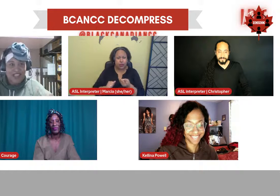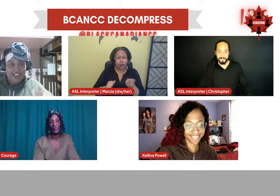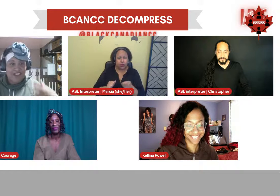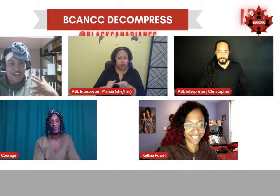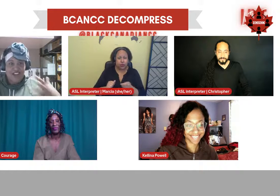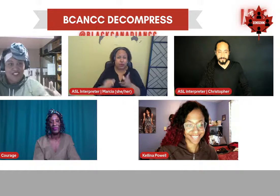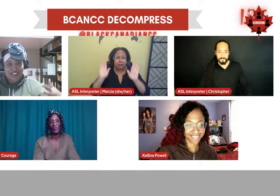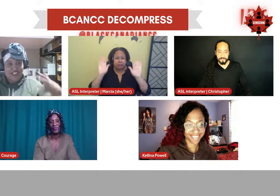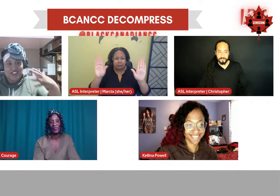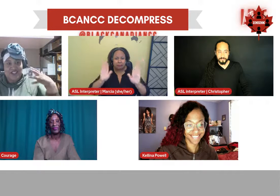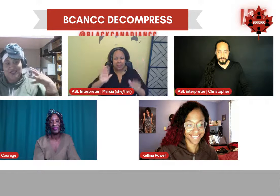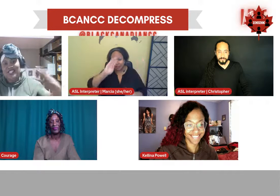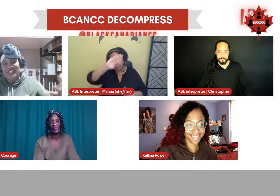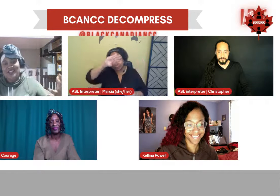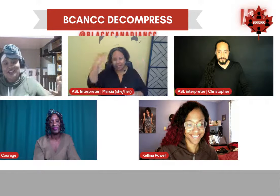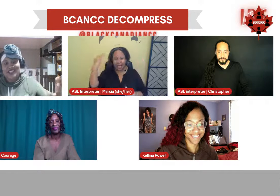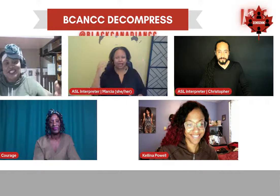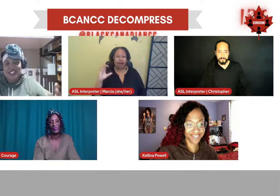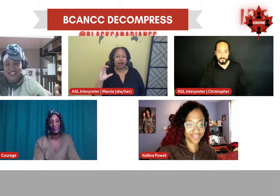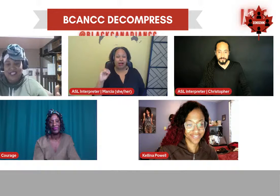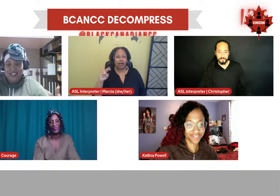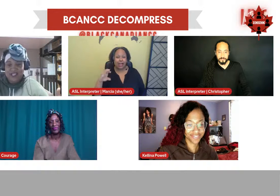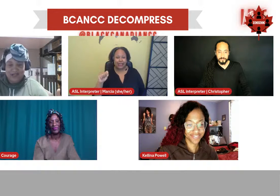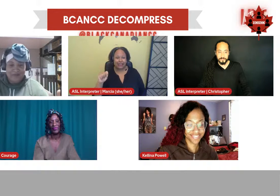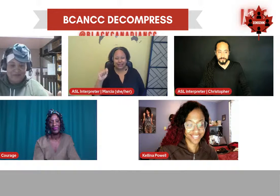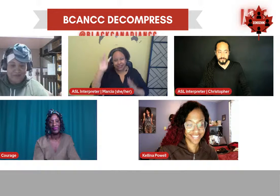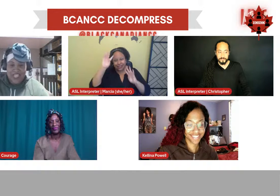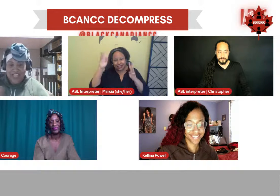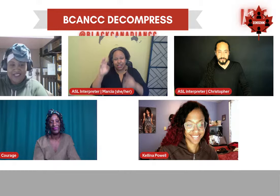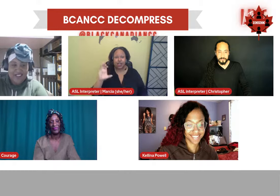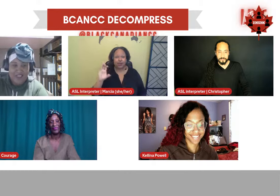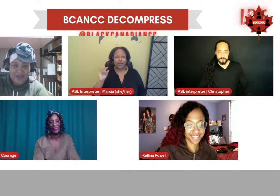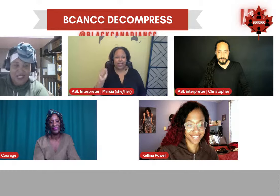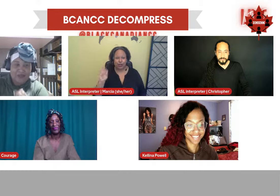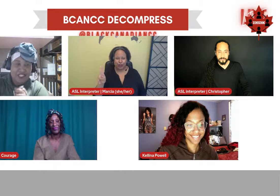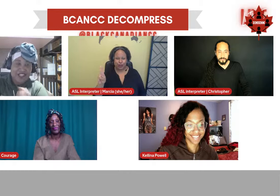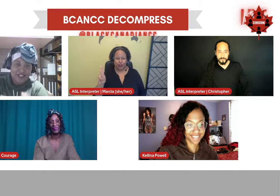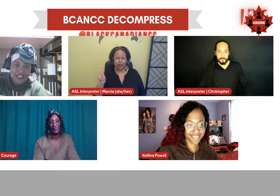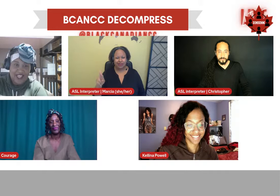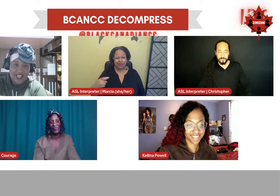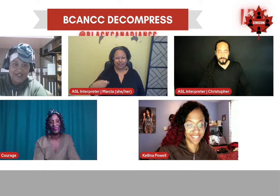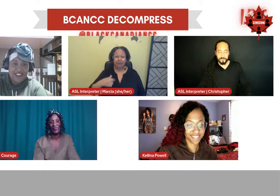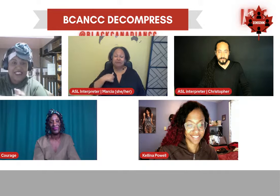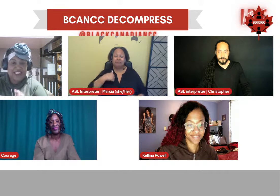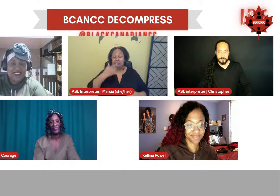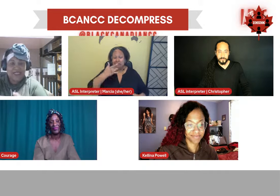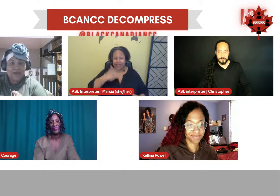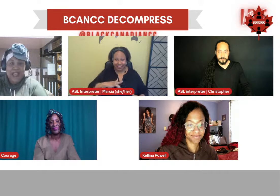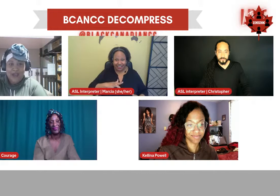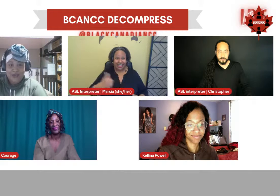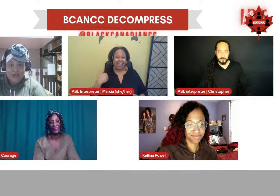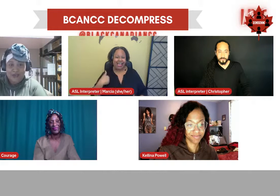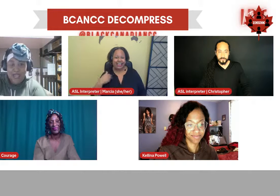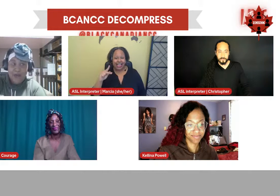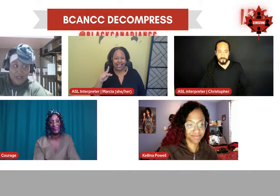content creators. We had the pleasure to have Kalina Powell